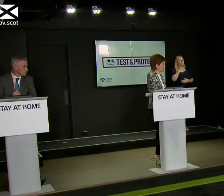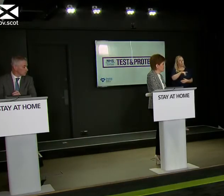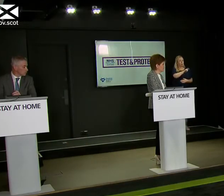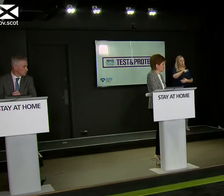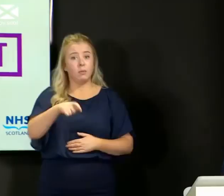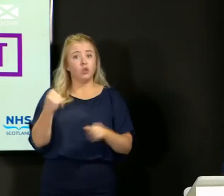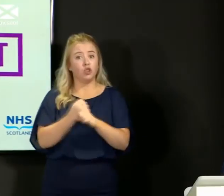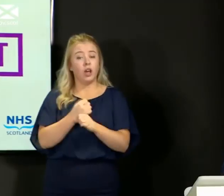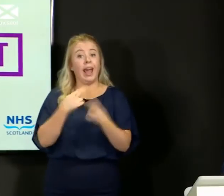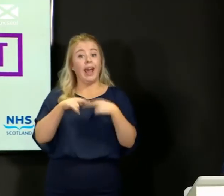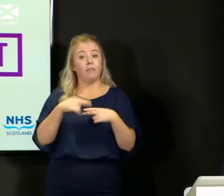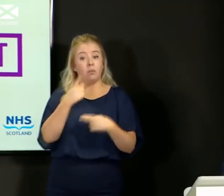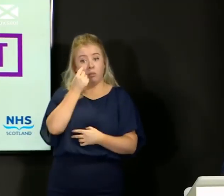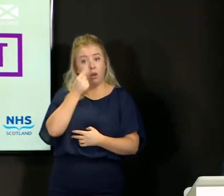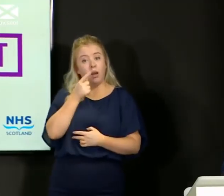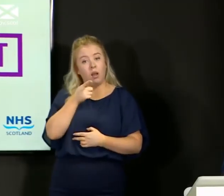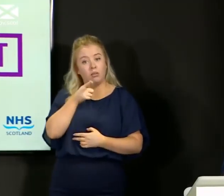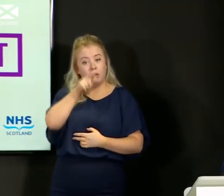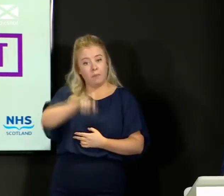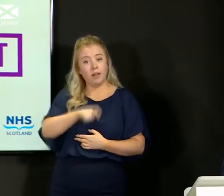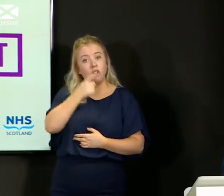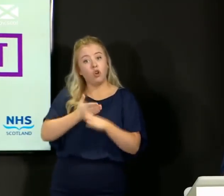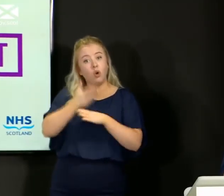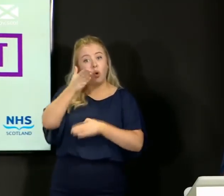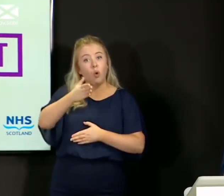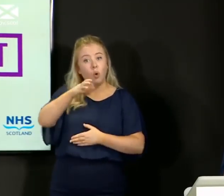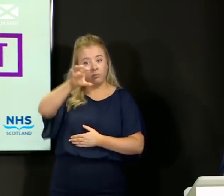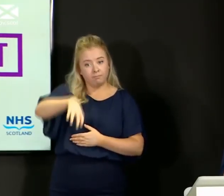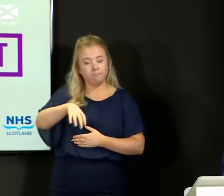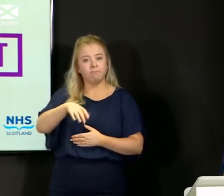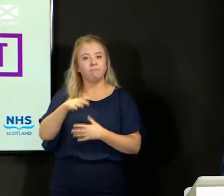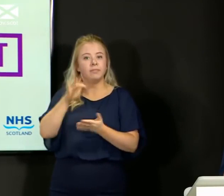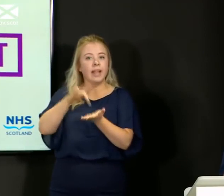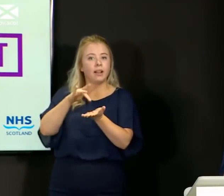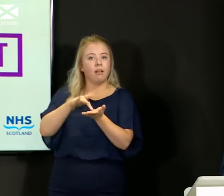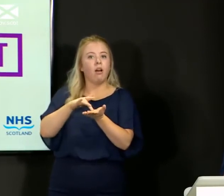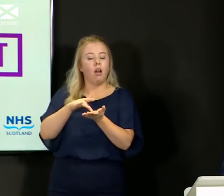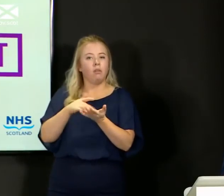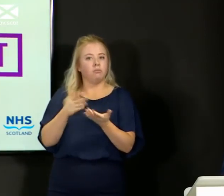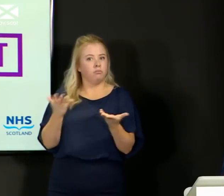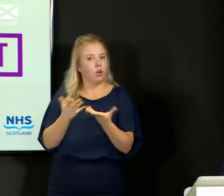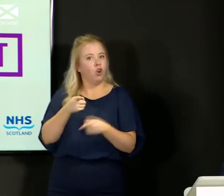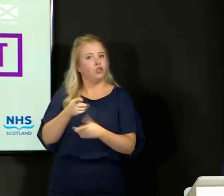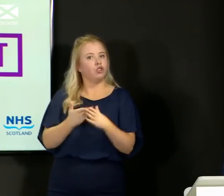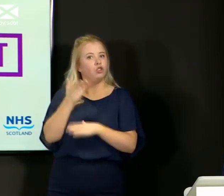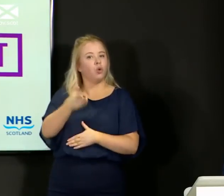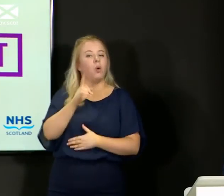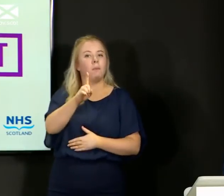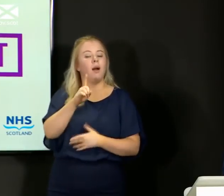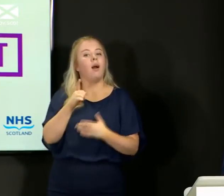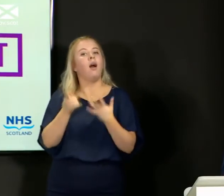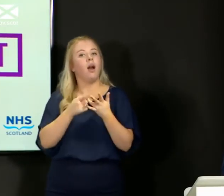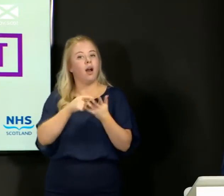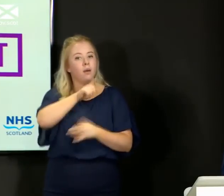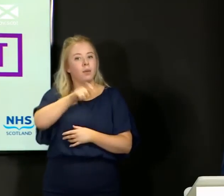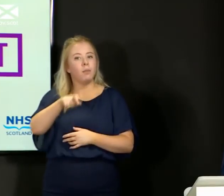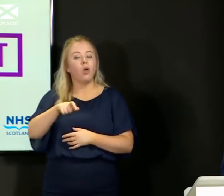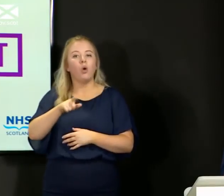possible for them to go to a unit and get tested themselves, we would encourage them to do that. There's then going to be people who